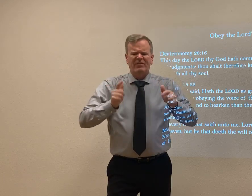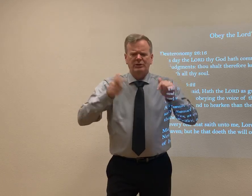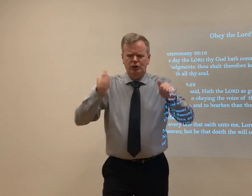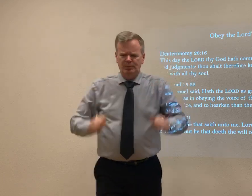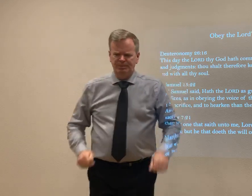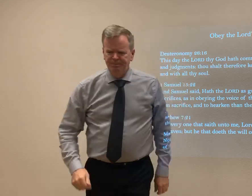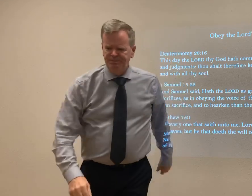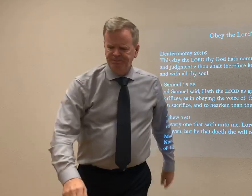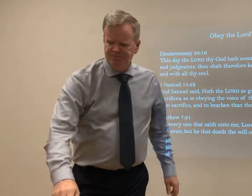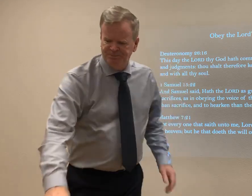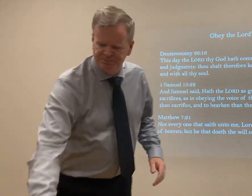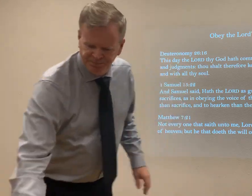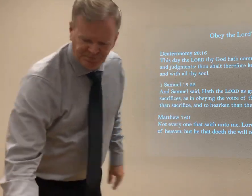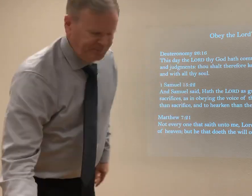The next part will go a little bit quicker.